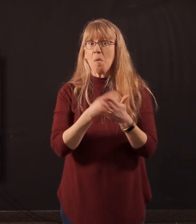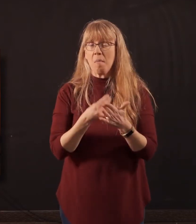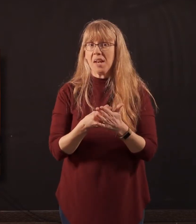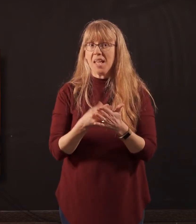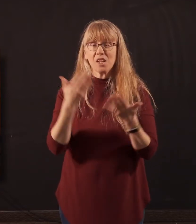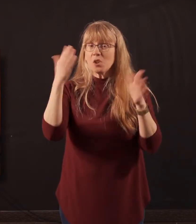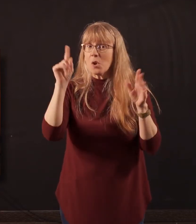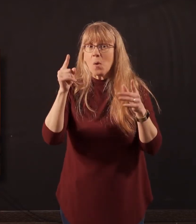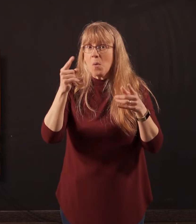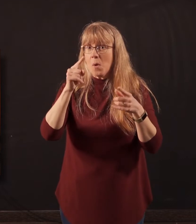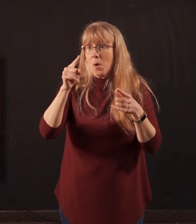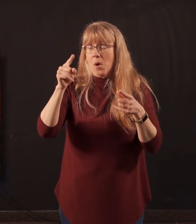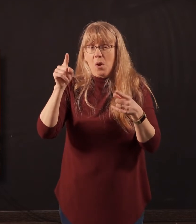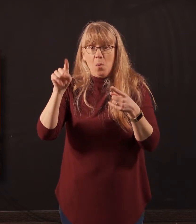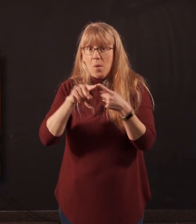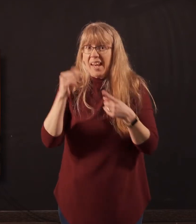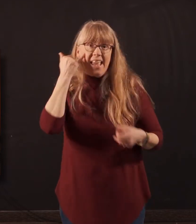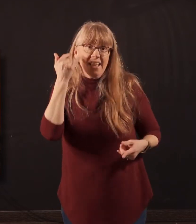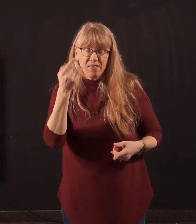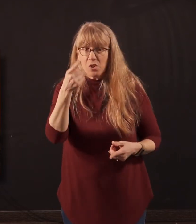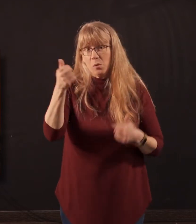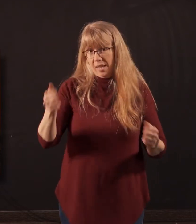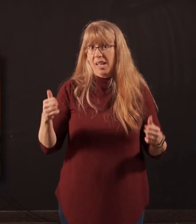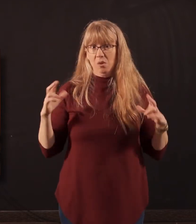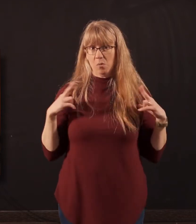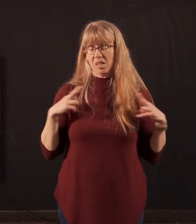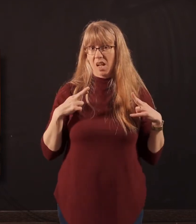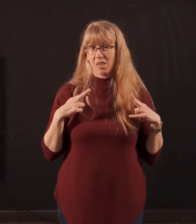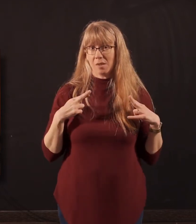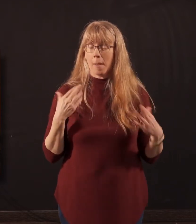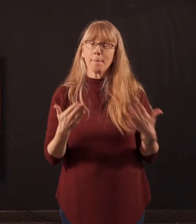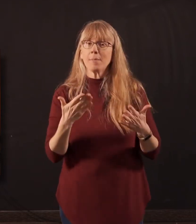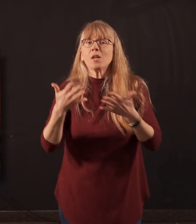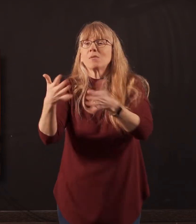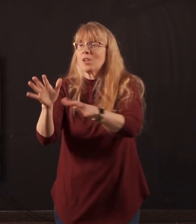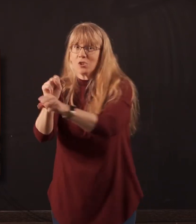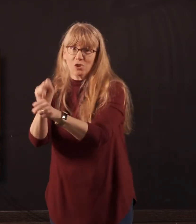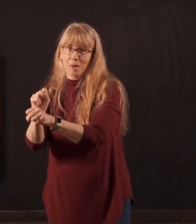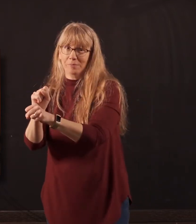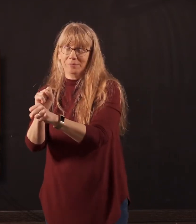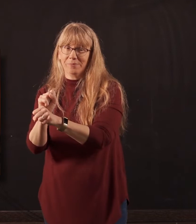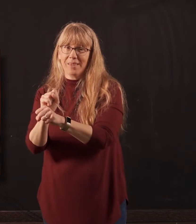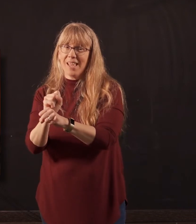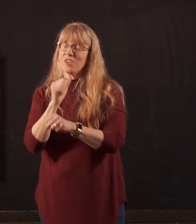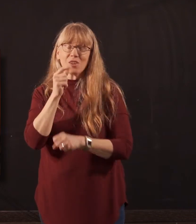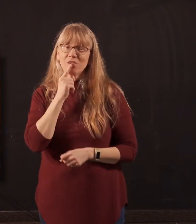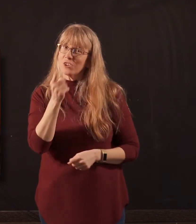when, if ever, you're going to retire. Or maybe you've lost your job. And you're just not sure that you're going to be able